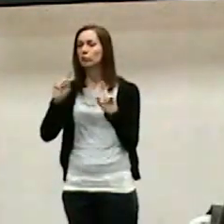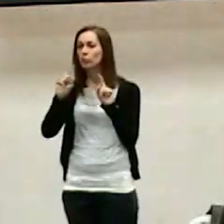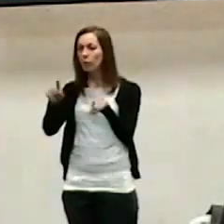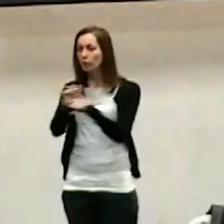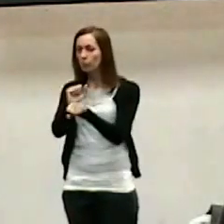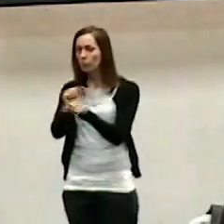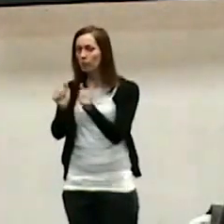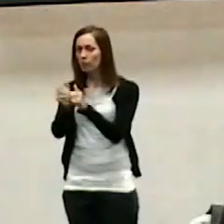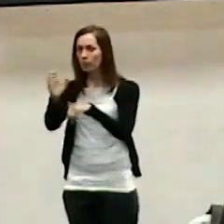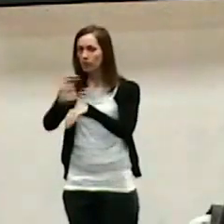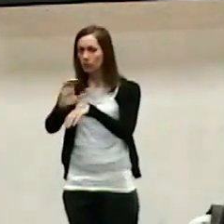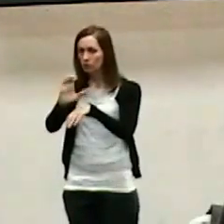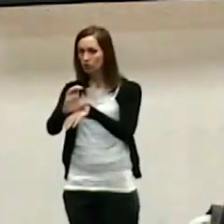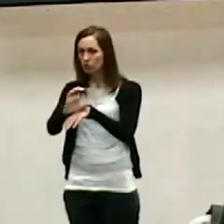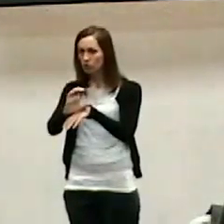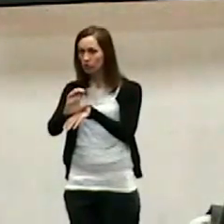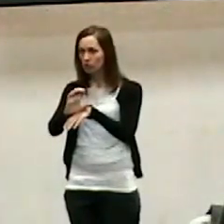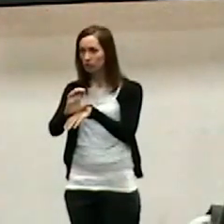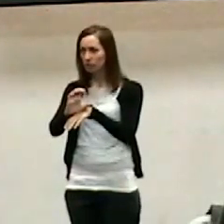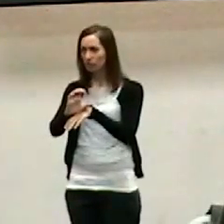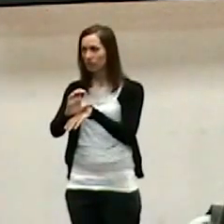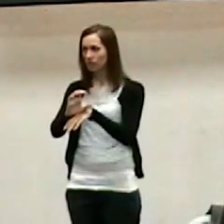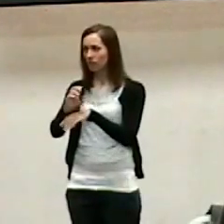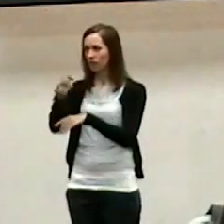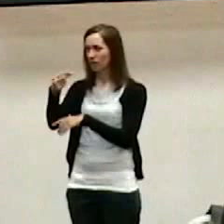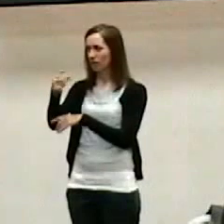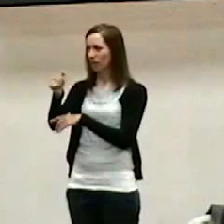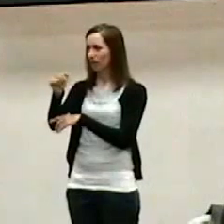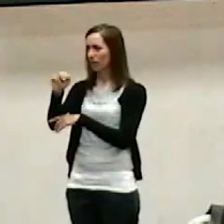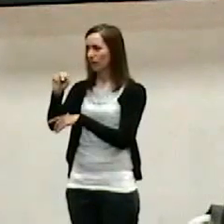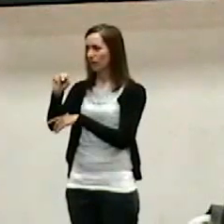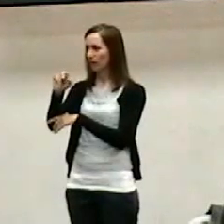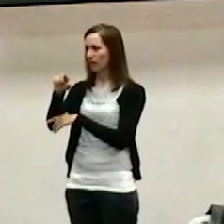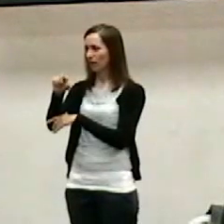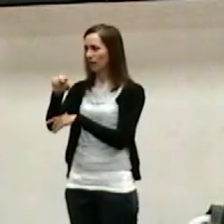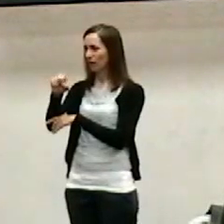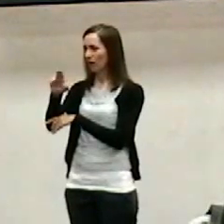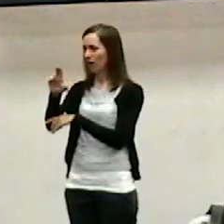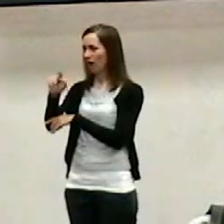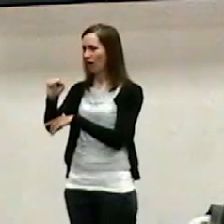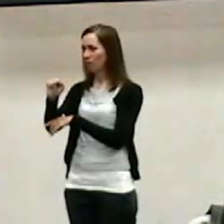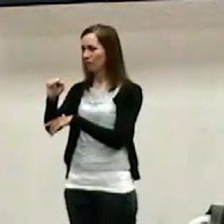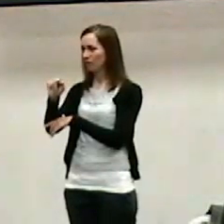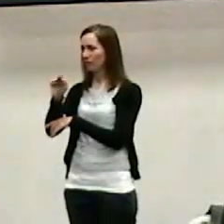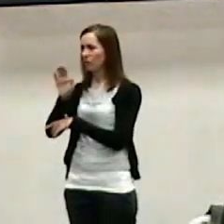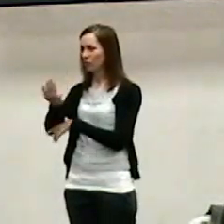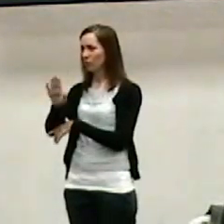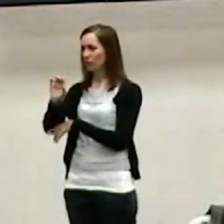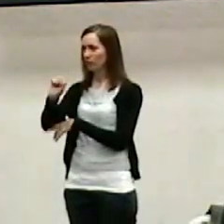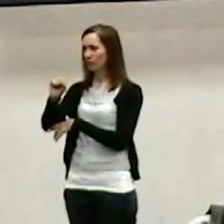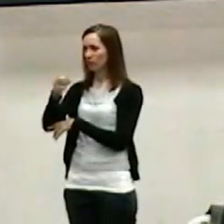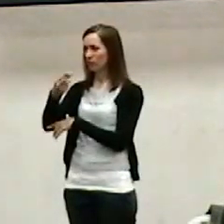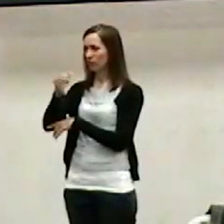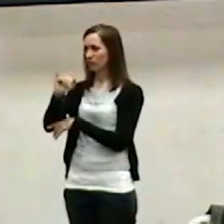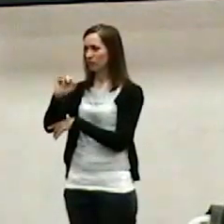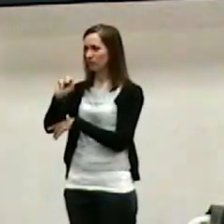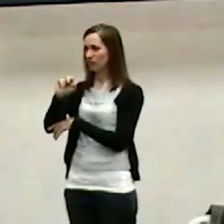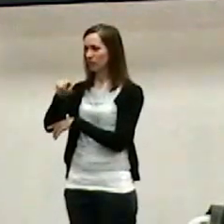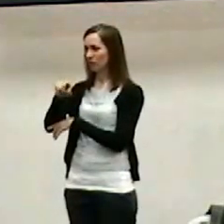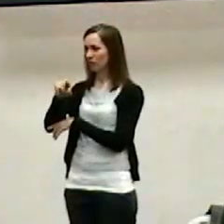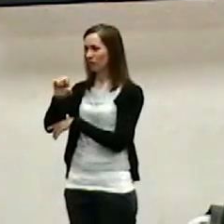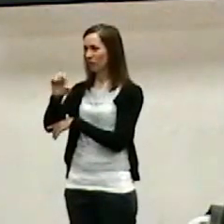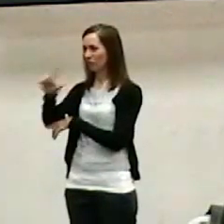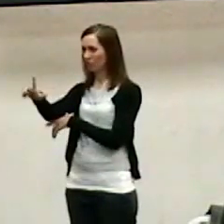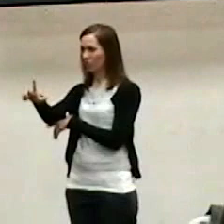church is this. Hang out your shingle. Do something. Make something. Run something in which you can support yourself. It will